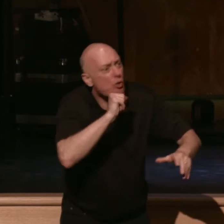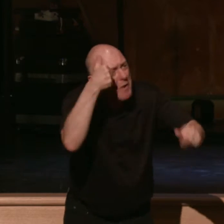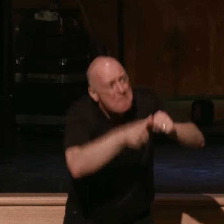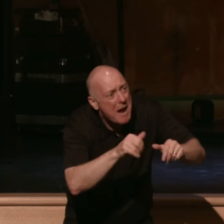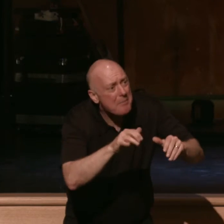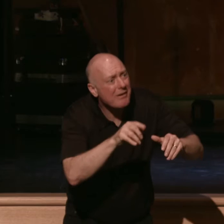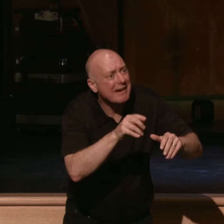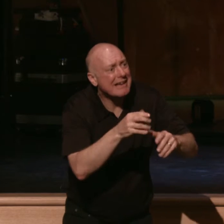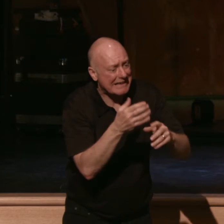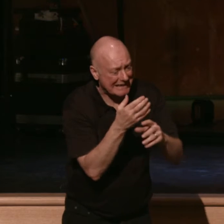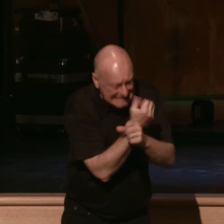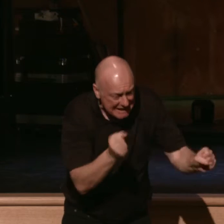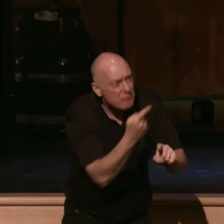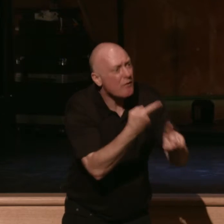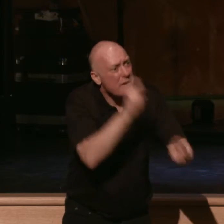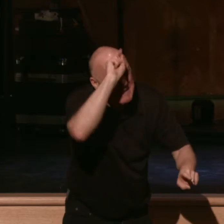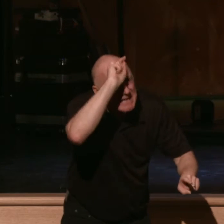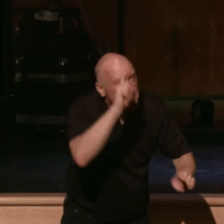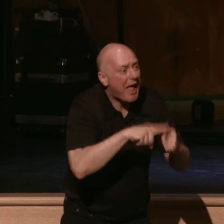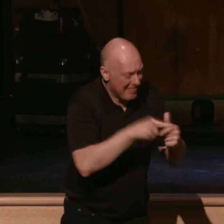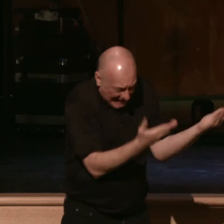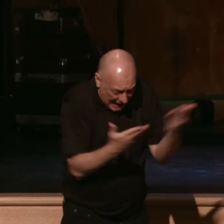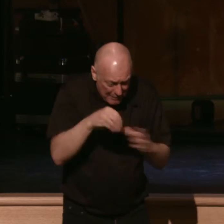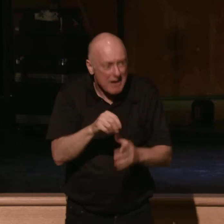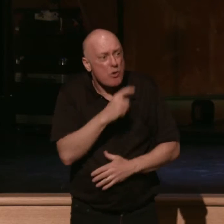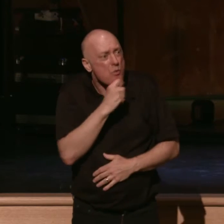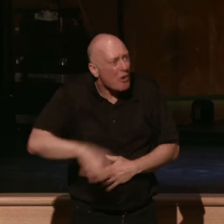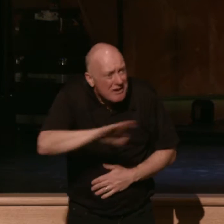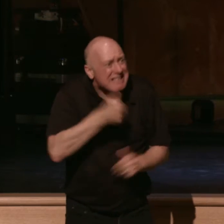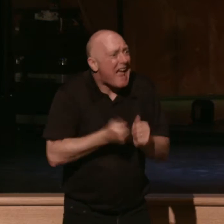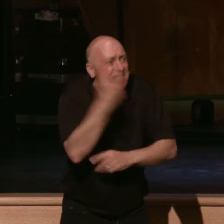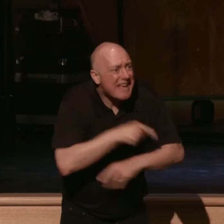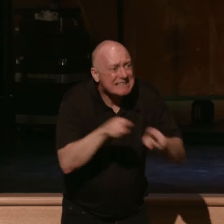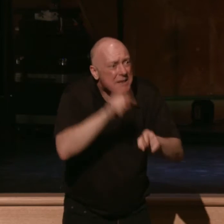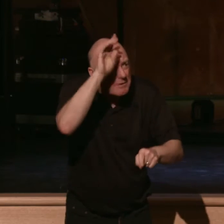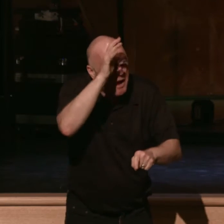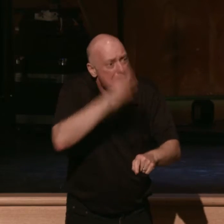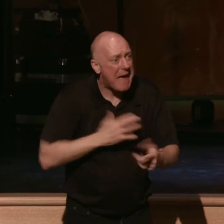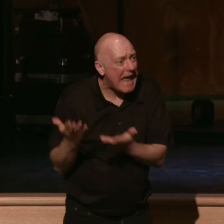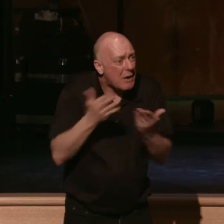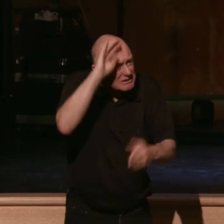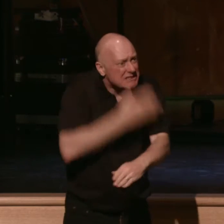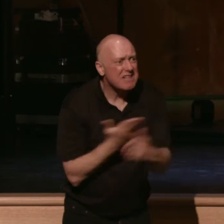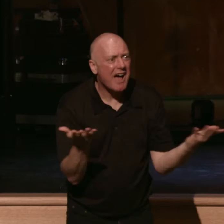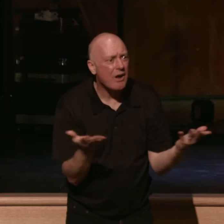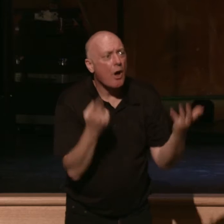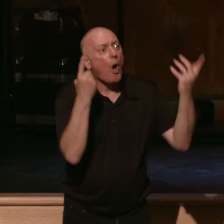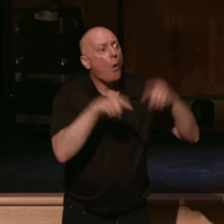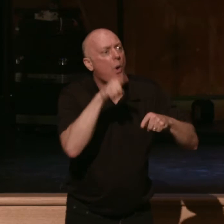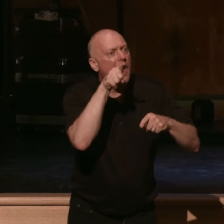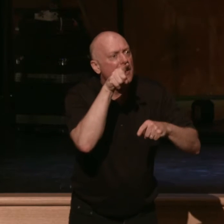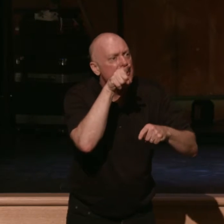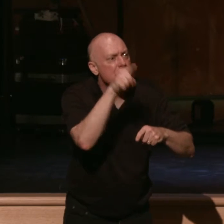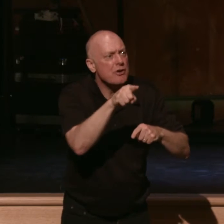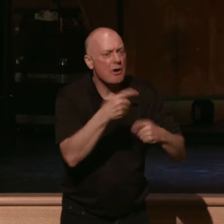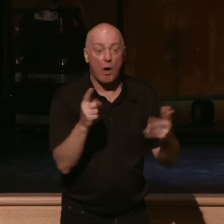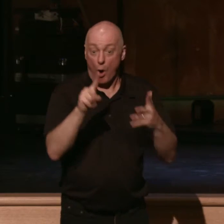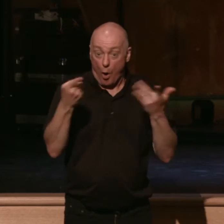delivered you from the Egyptians and he carried you in the wilderness every day like a man carries his son? When you slide into complaining and bitterness and